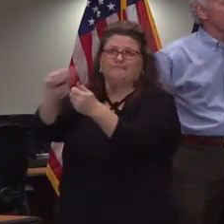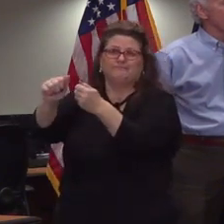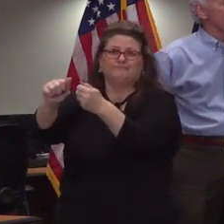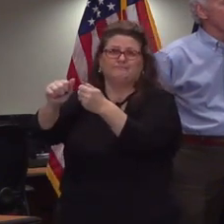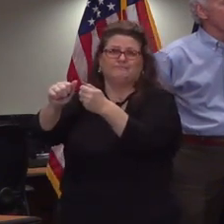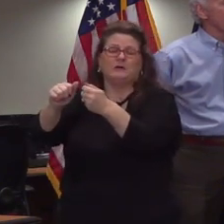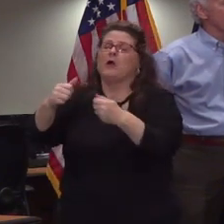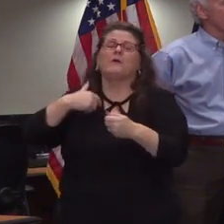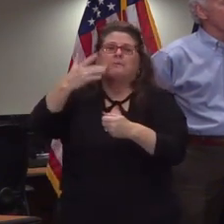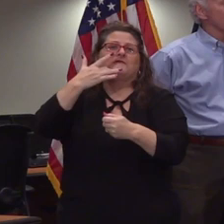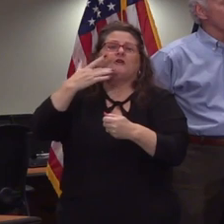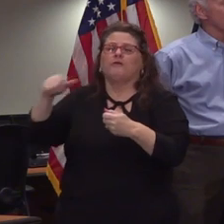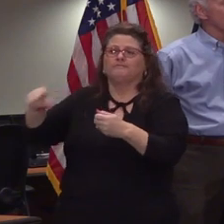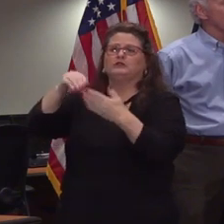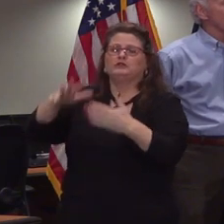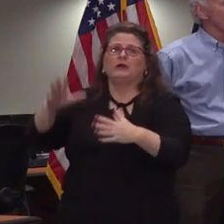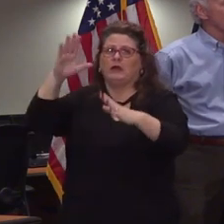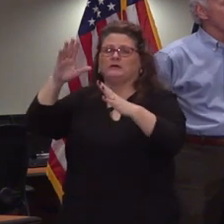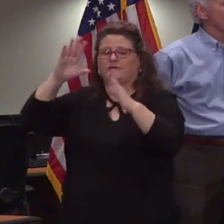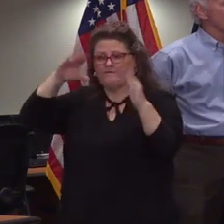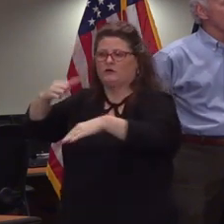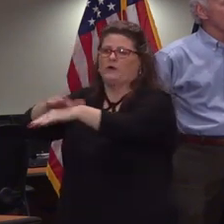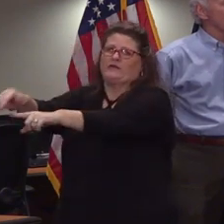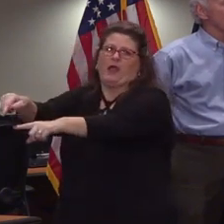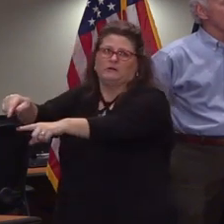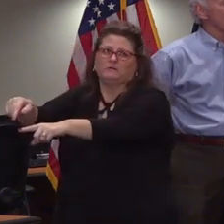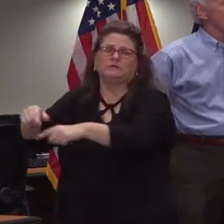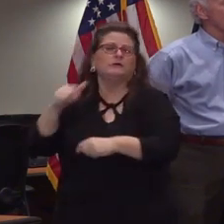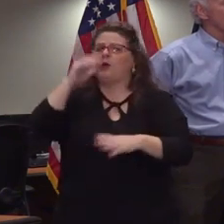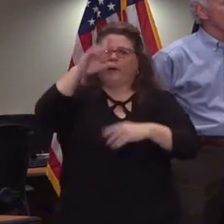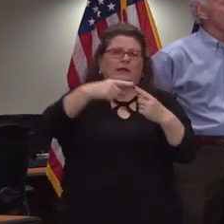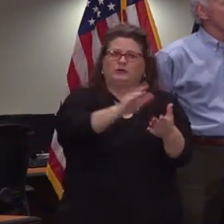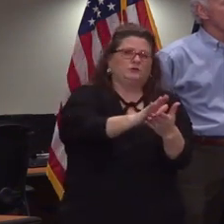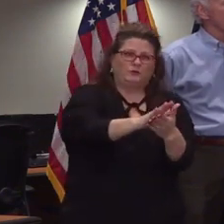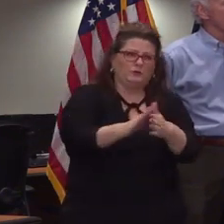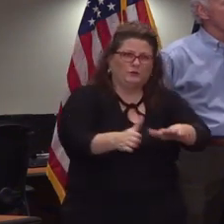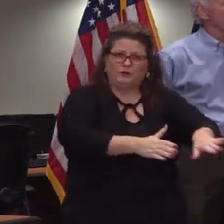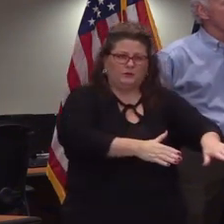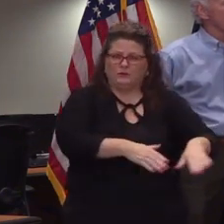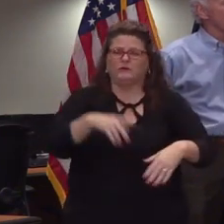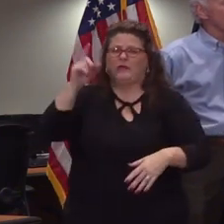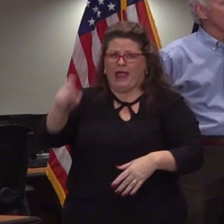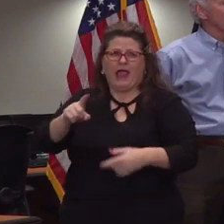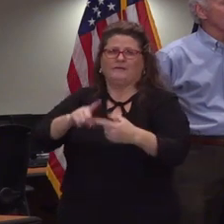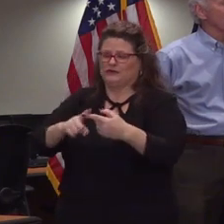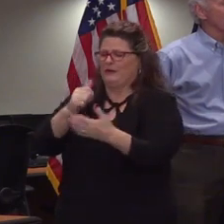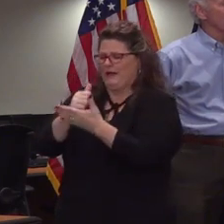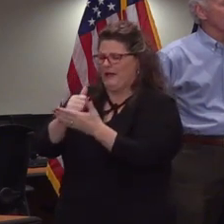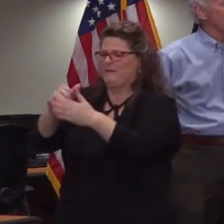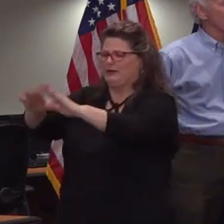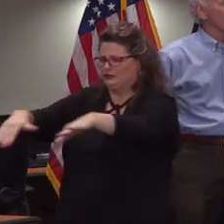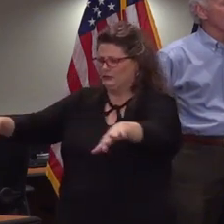so in those areas that's what i'm saying to folks you you've got to deal with the emotional trauma will help